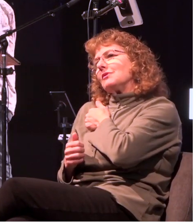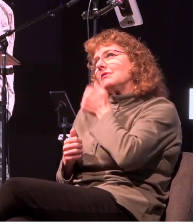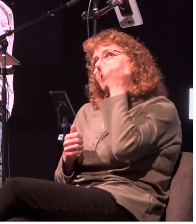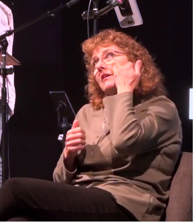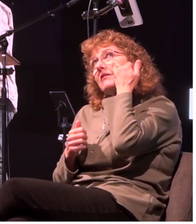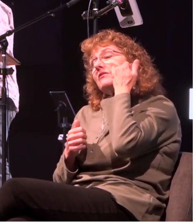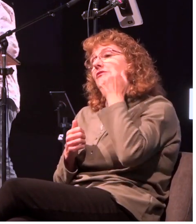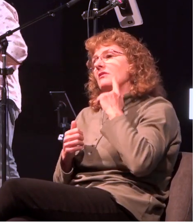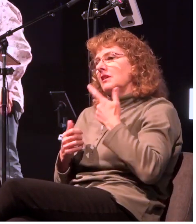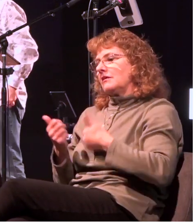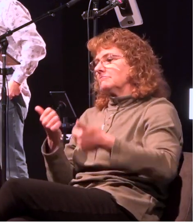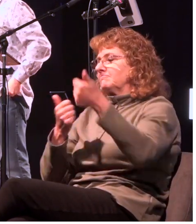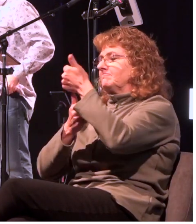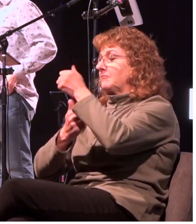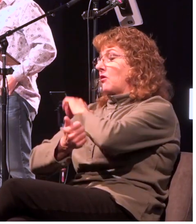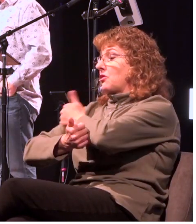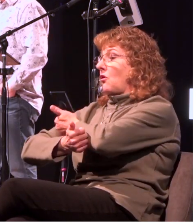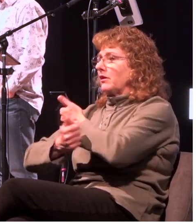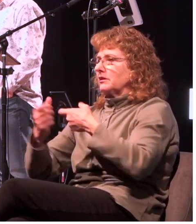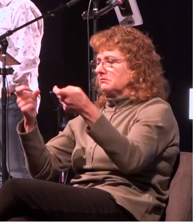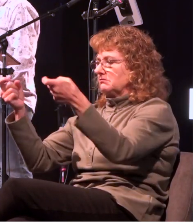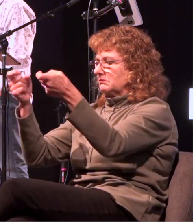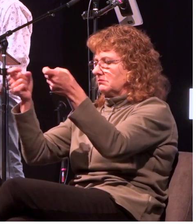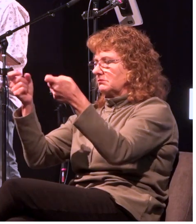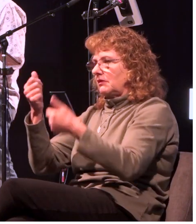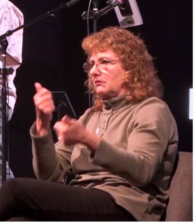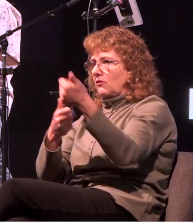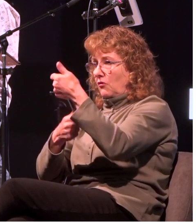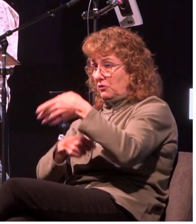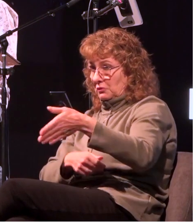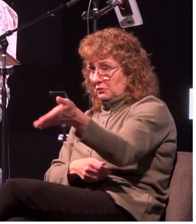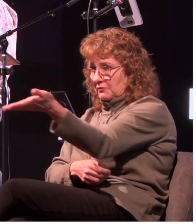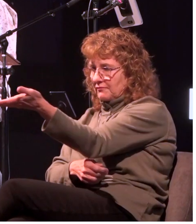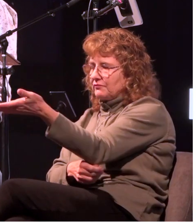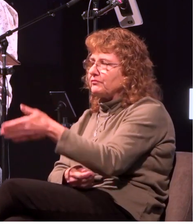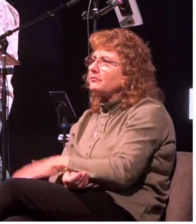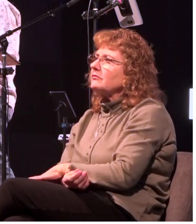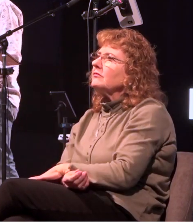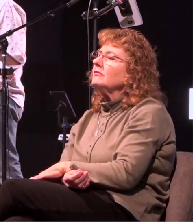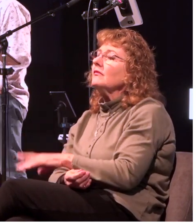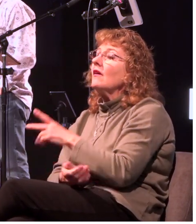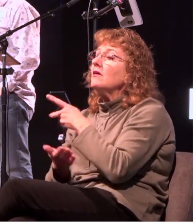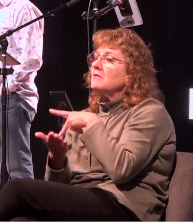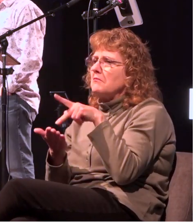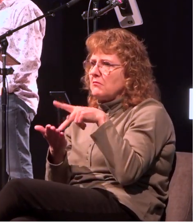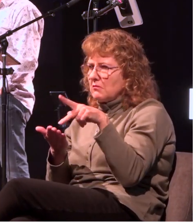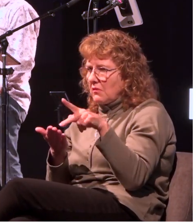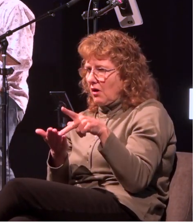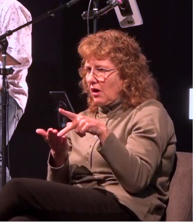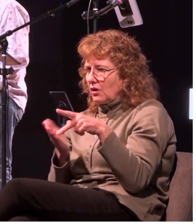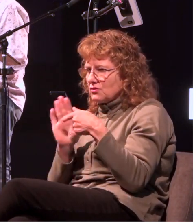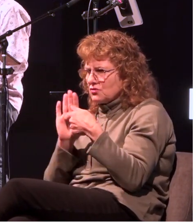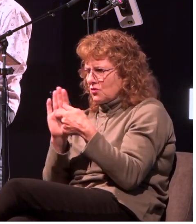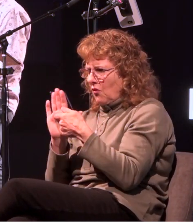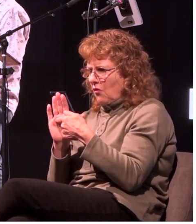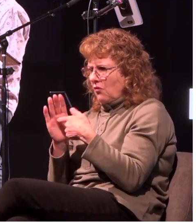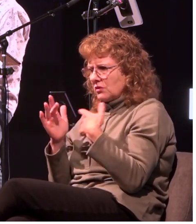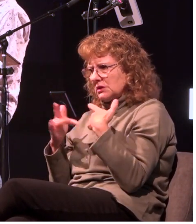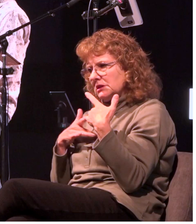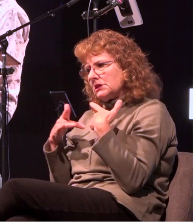here's the second way that paul handled being out of control paul expressed his concerns to